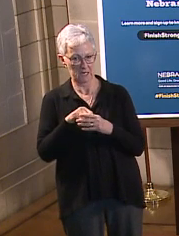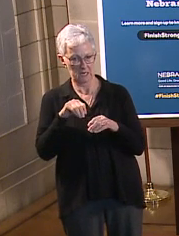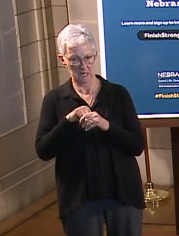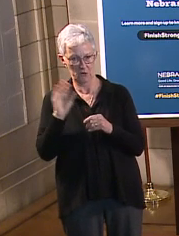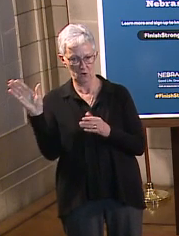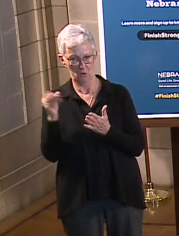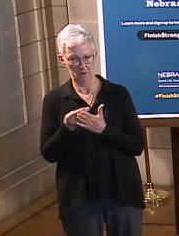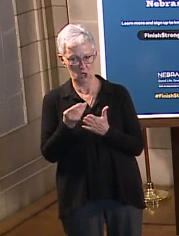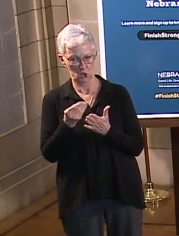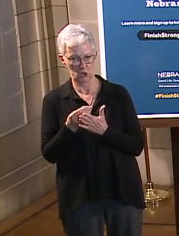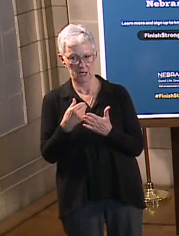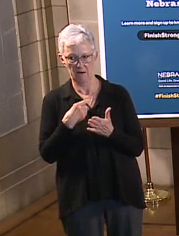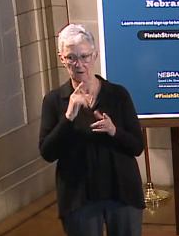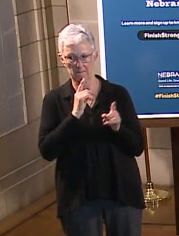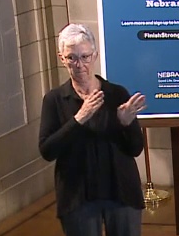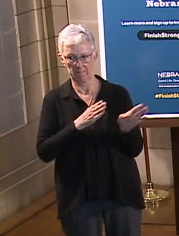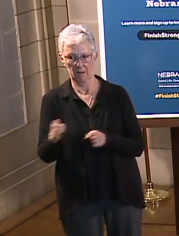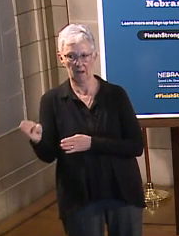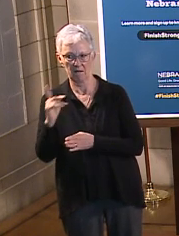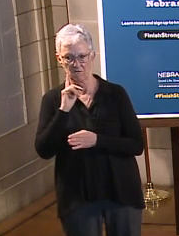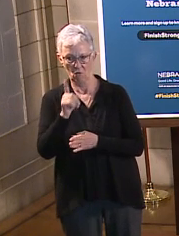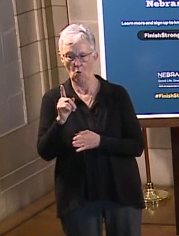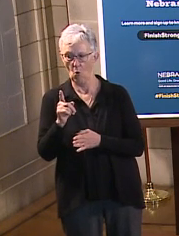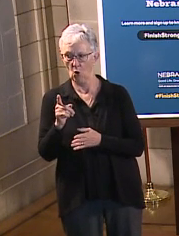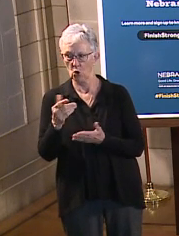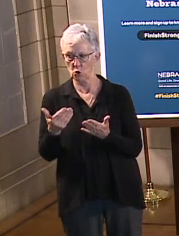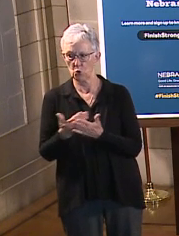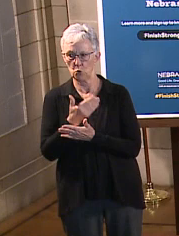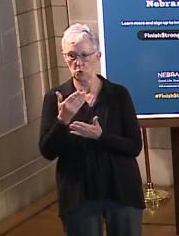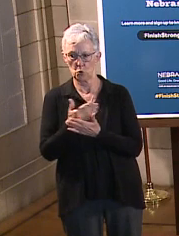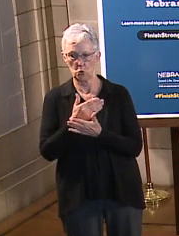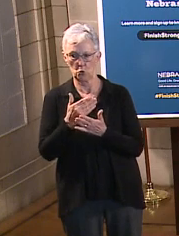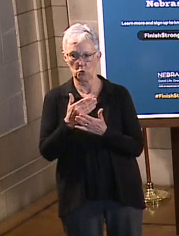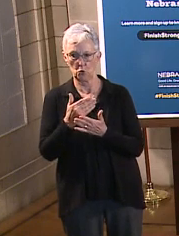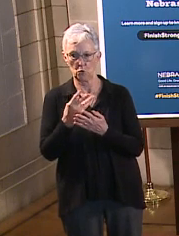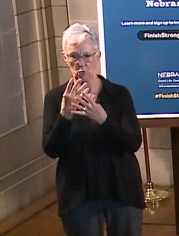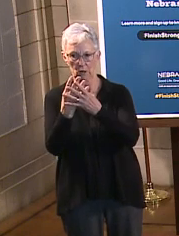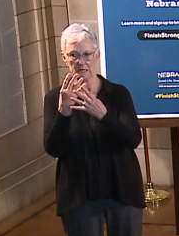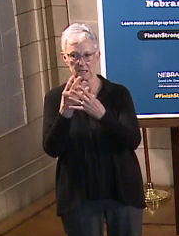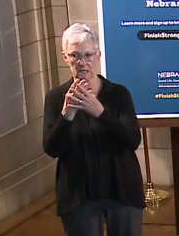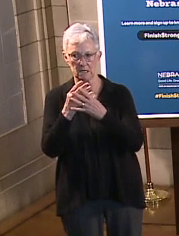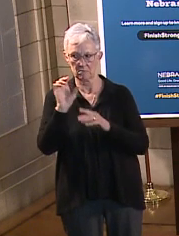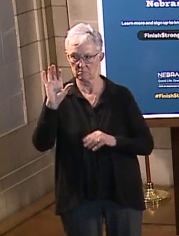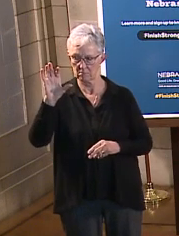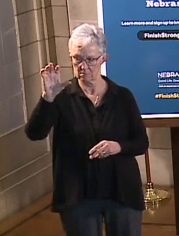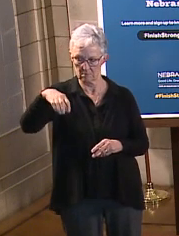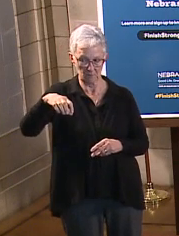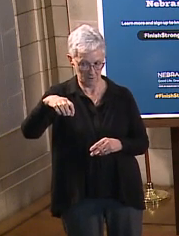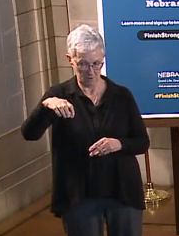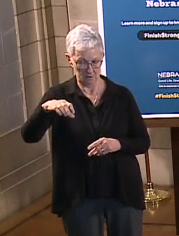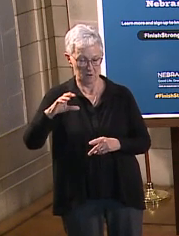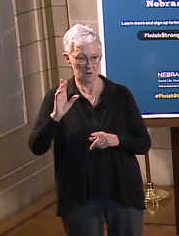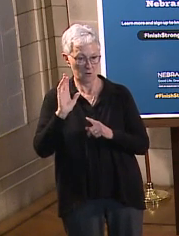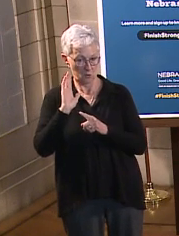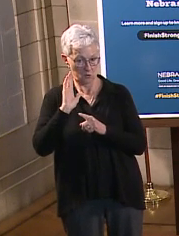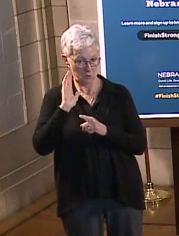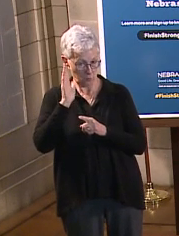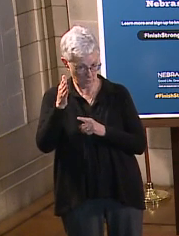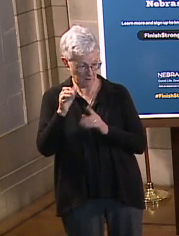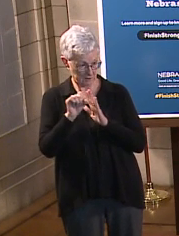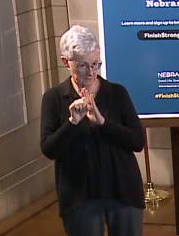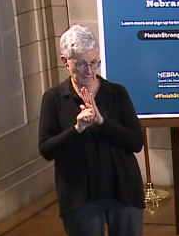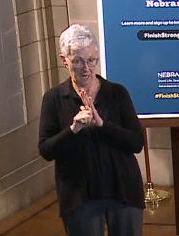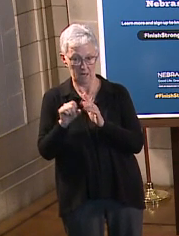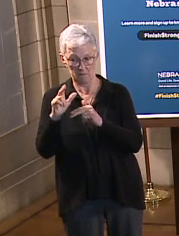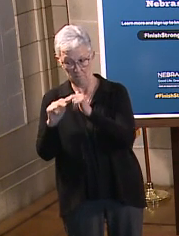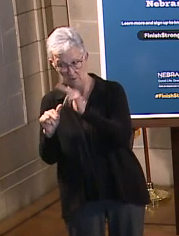not commit the state to building a new prison and no construction will begin unless lawmakers appropriate funds to do so. Do you agree that the state should not be committed